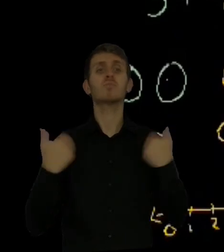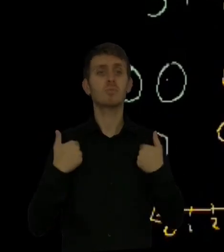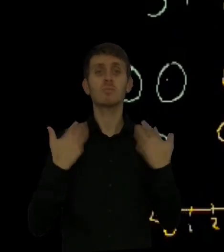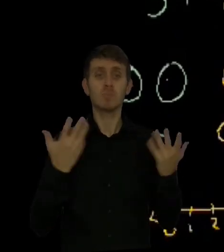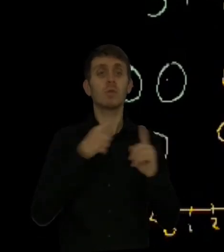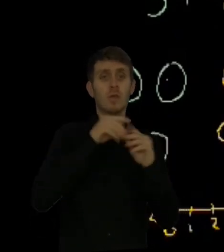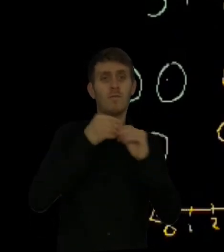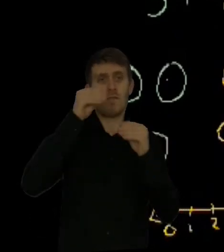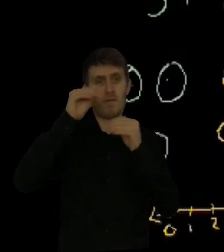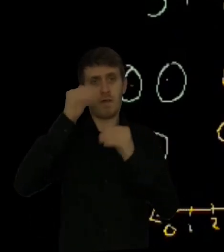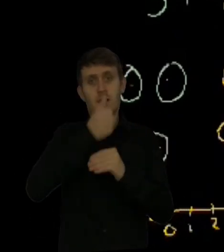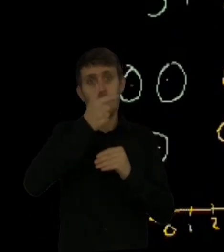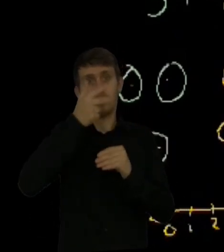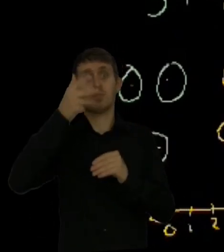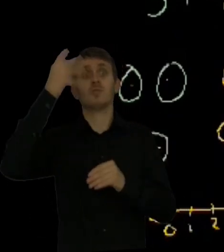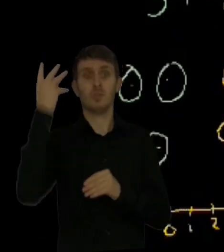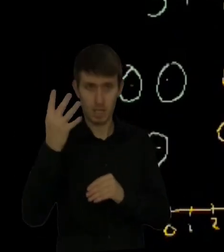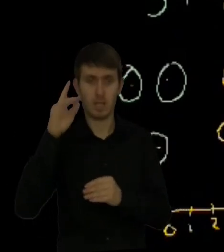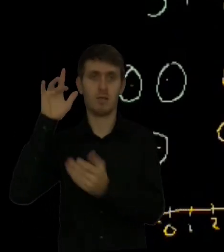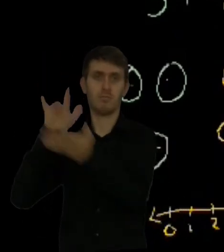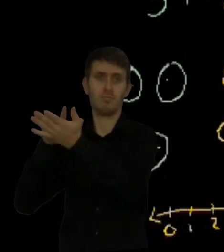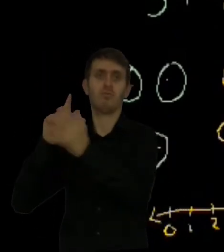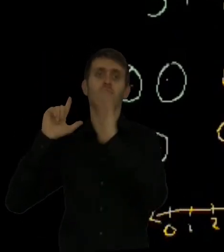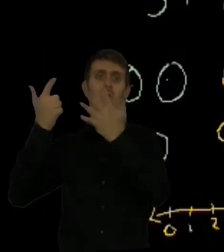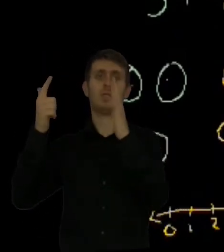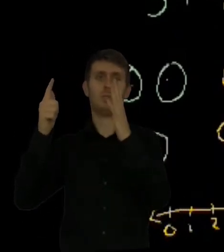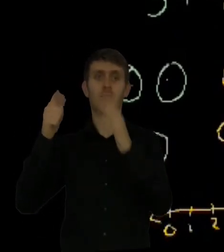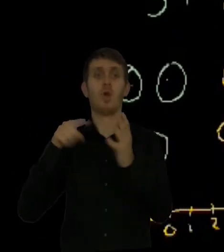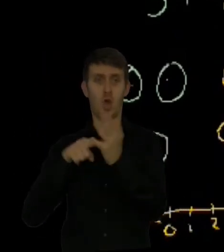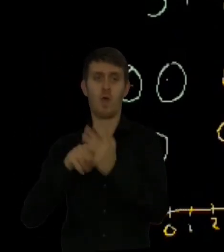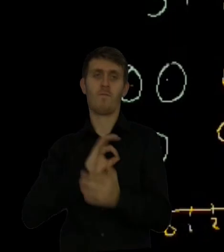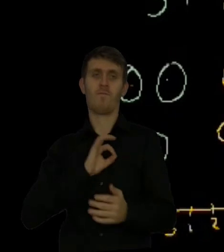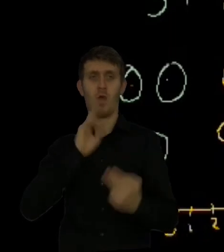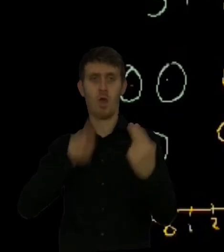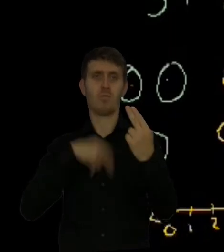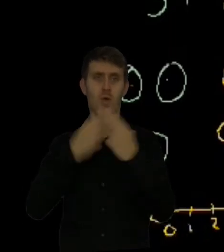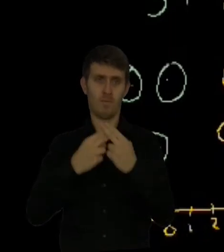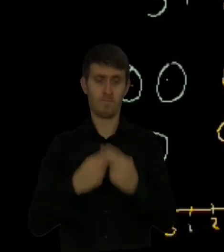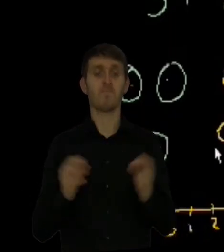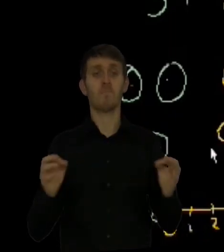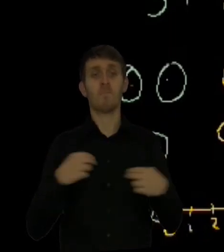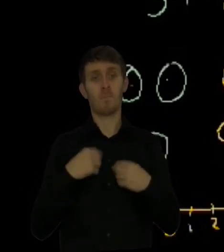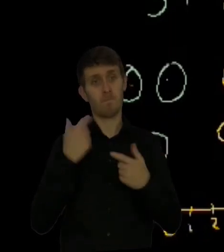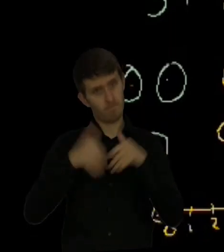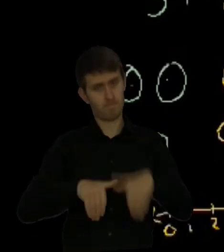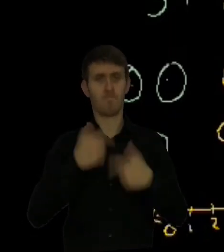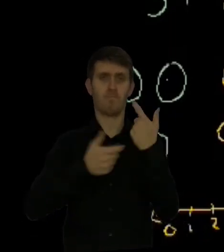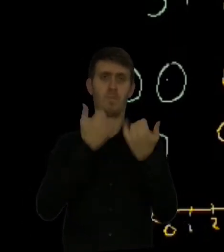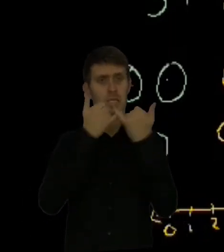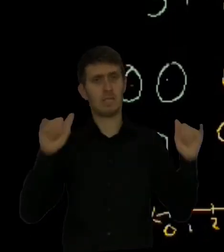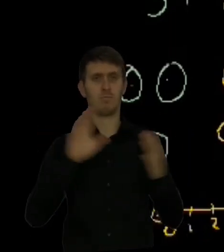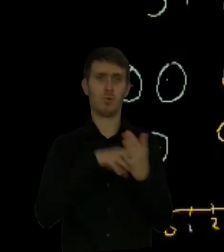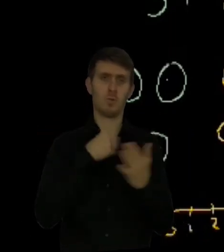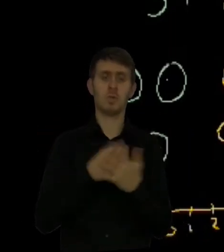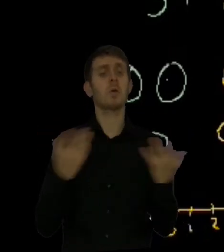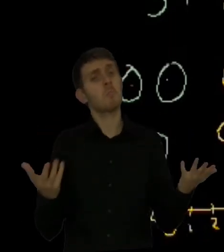Notice all we did is we just increased it by 1, by 2, by 3, by 4. And then we ended up at 7. And that was our answer. We could do a couple of different